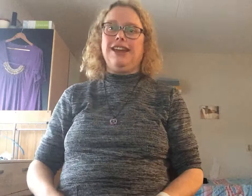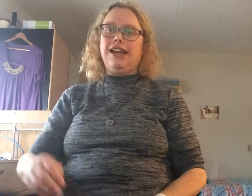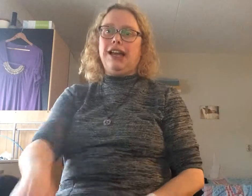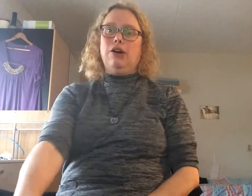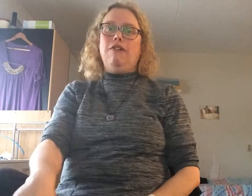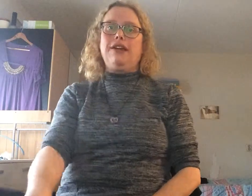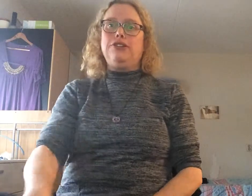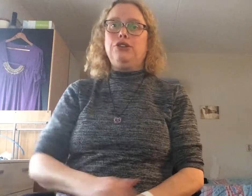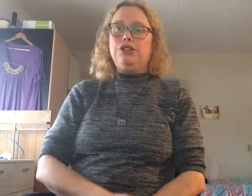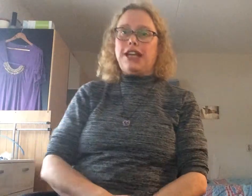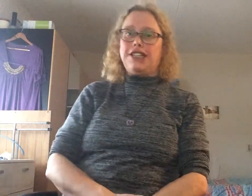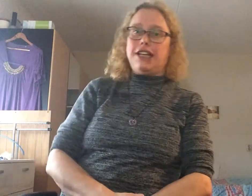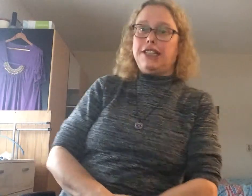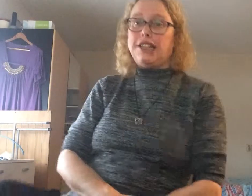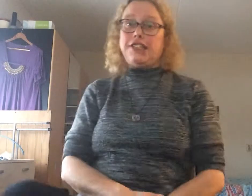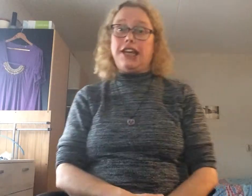Hello, one, two, testing, testing.